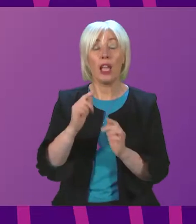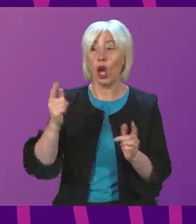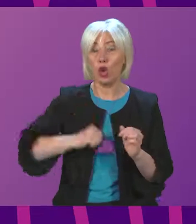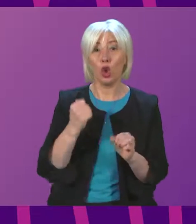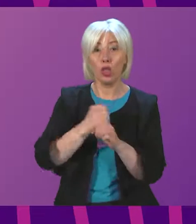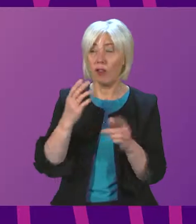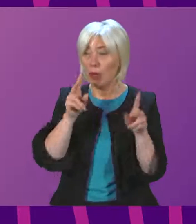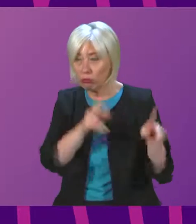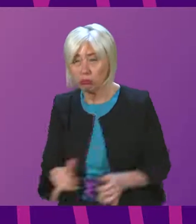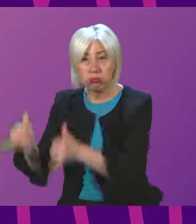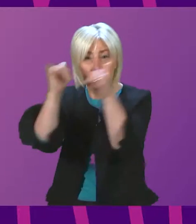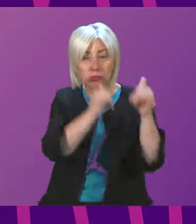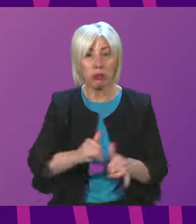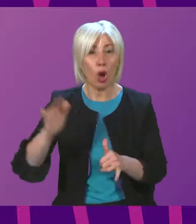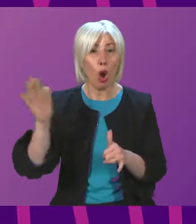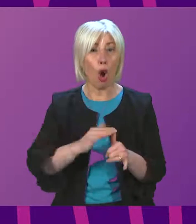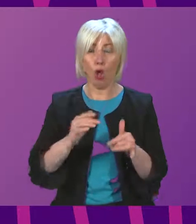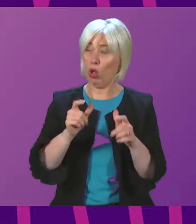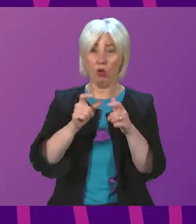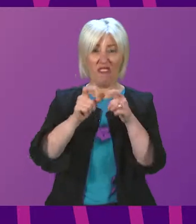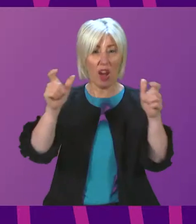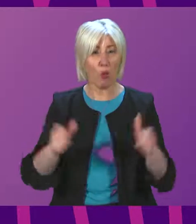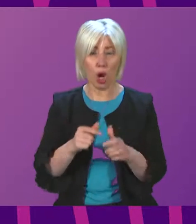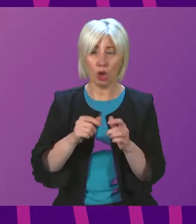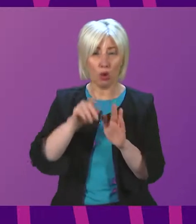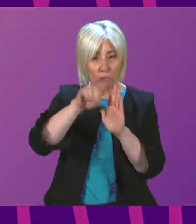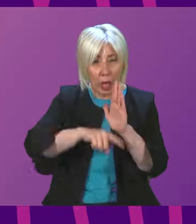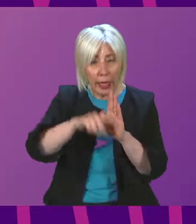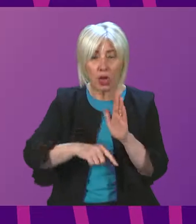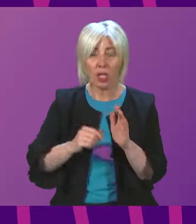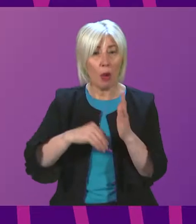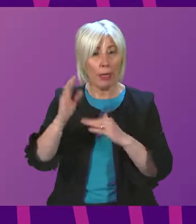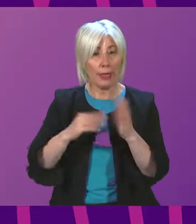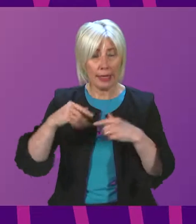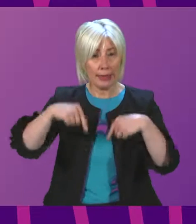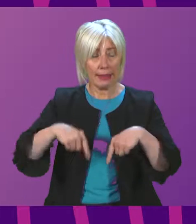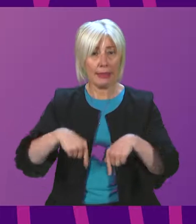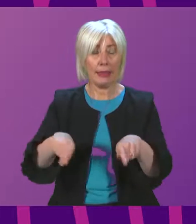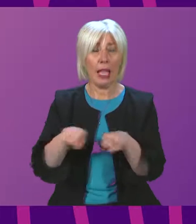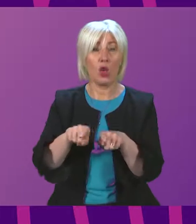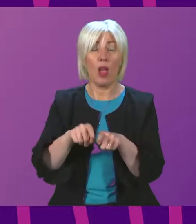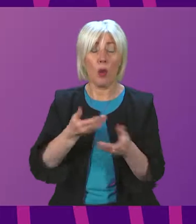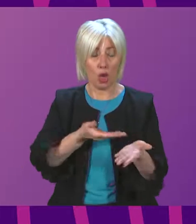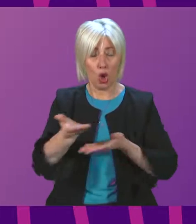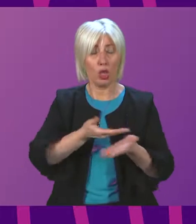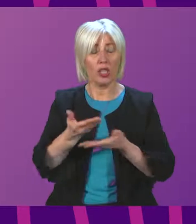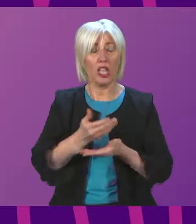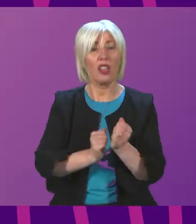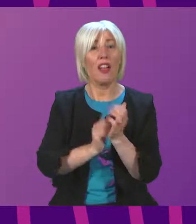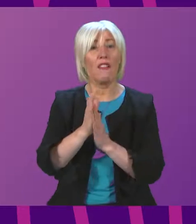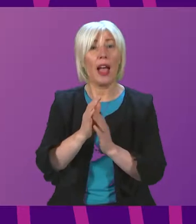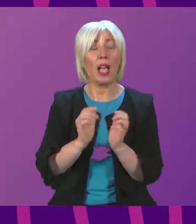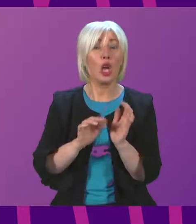building and fire safety regulatory frameworks. As part of this work, we prioritised a consultation on fire and smoke alarms. This